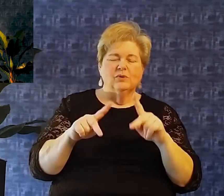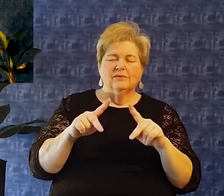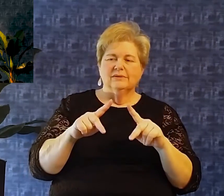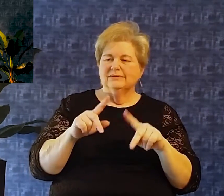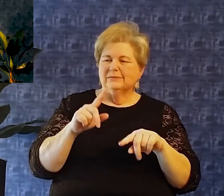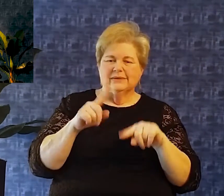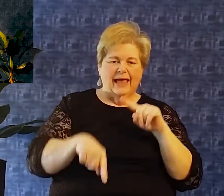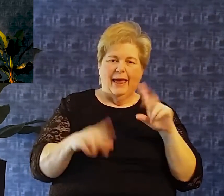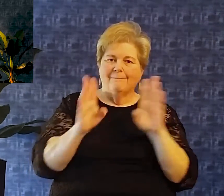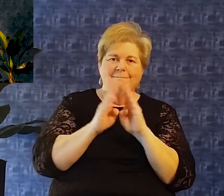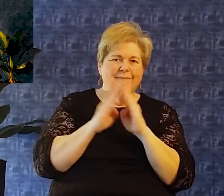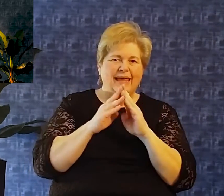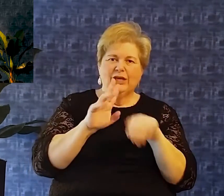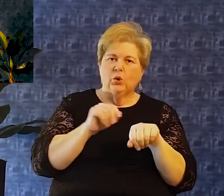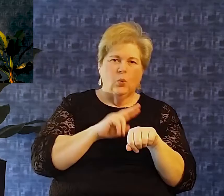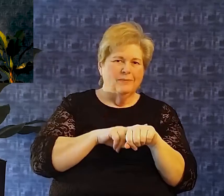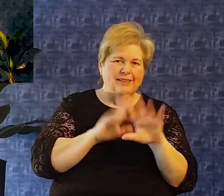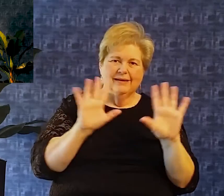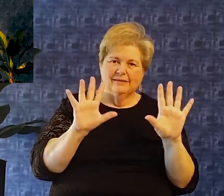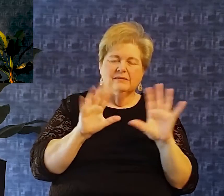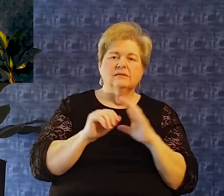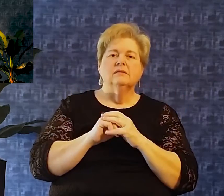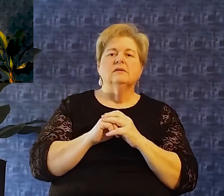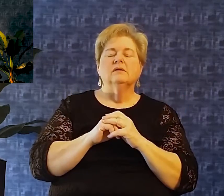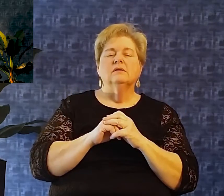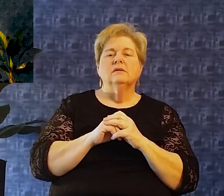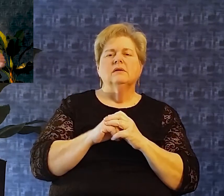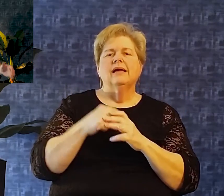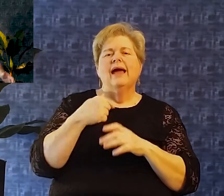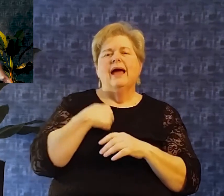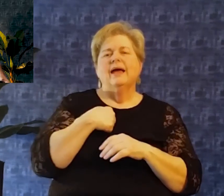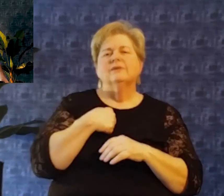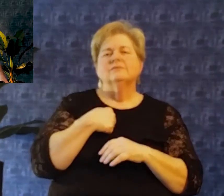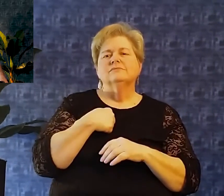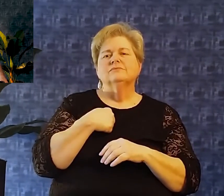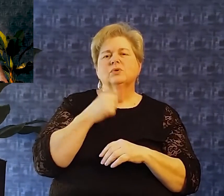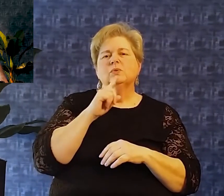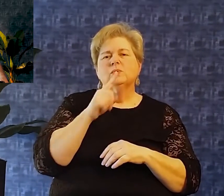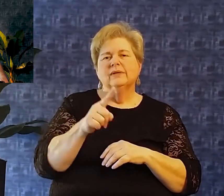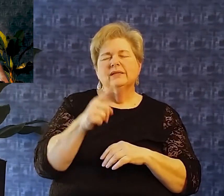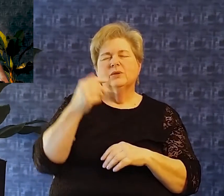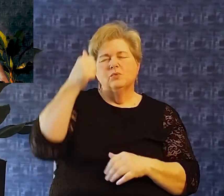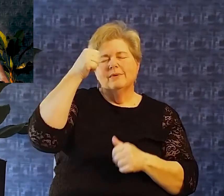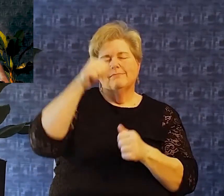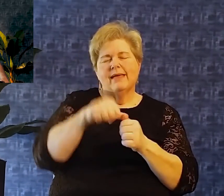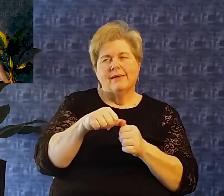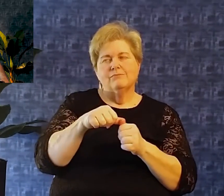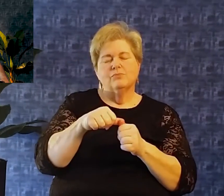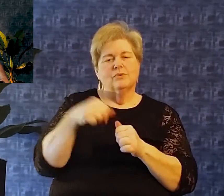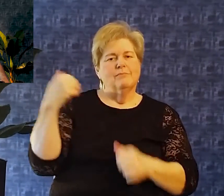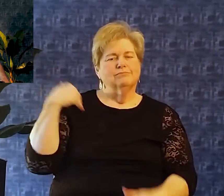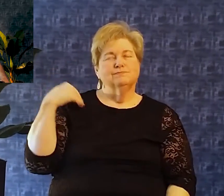Reminded Powerfully Of my daily need of god's grace